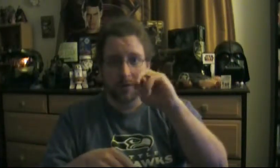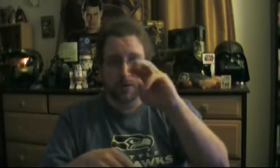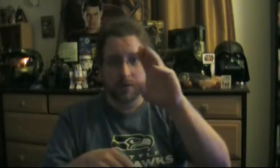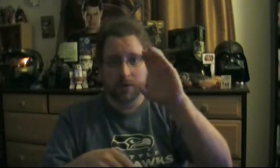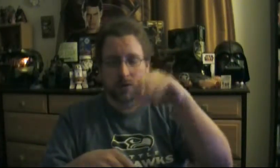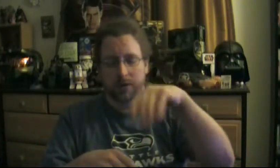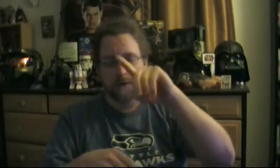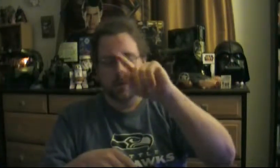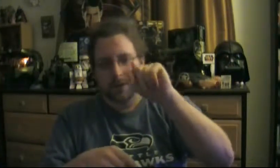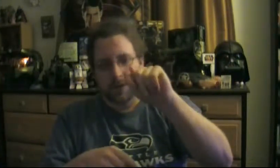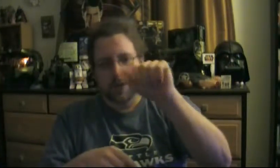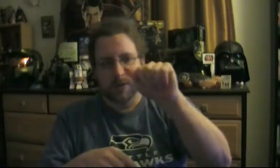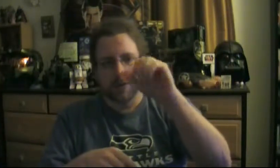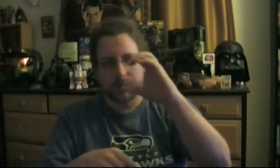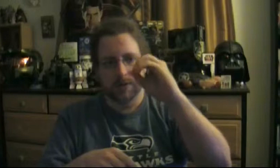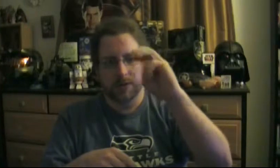that's why he went to jail. We'll